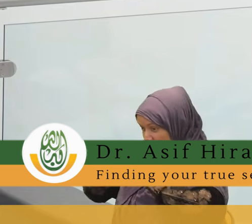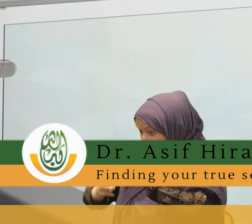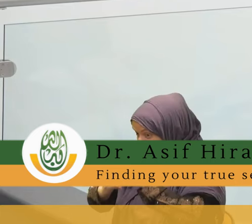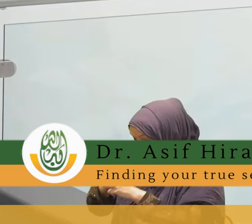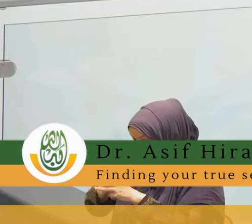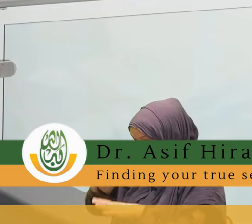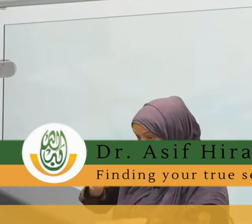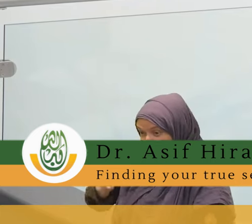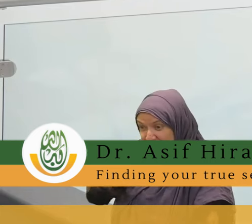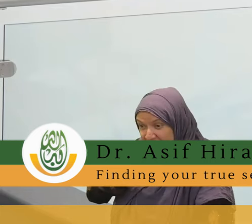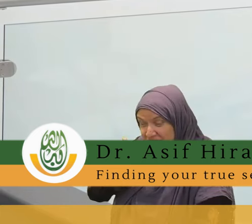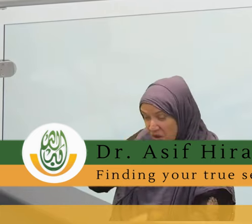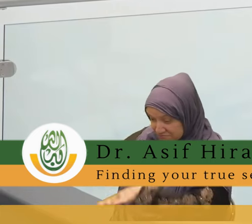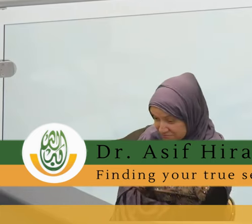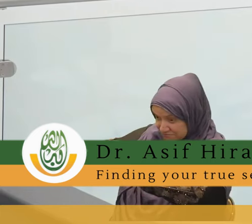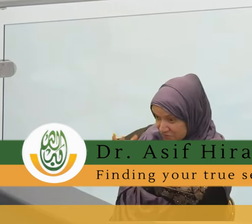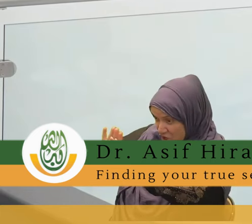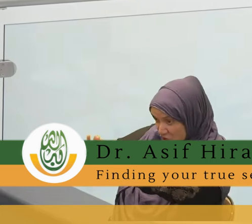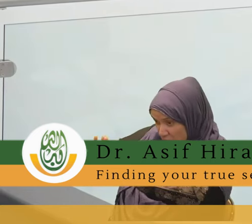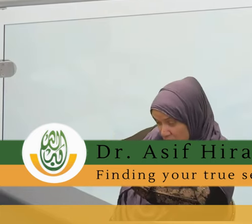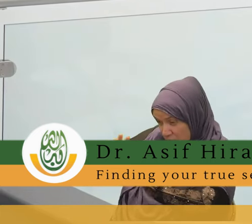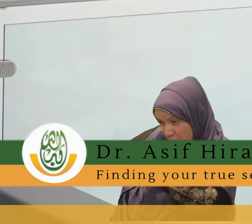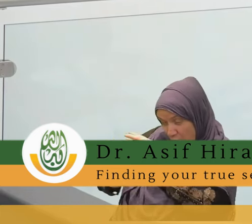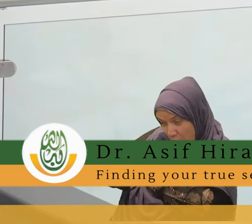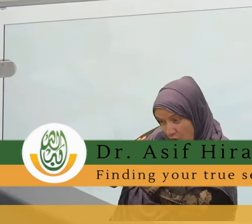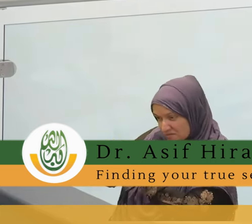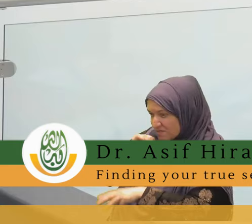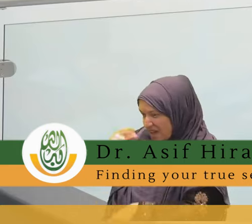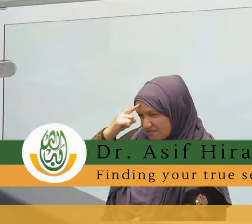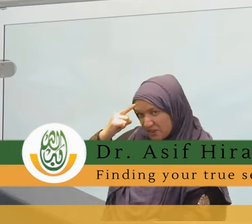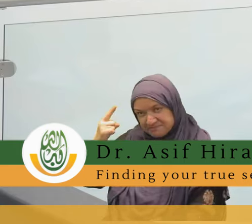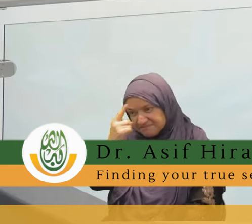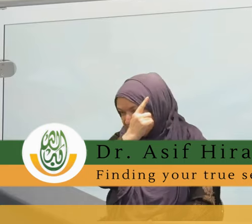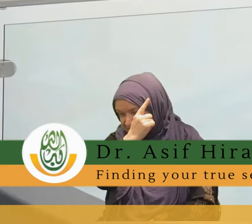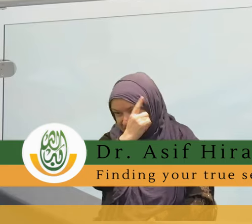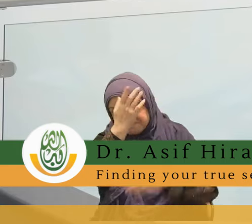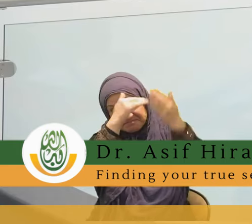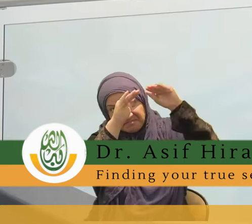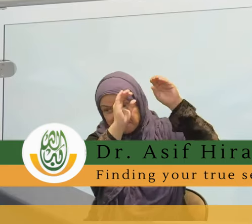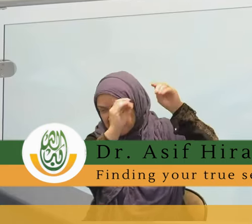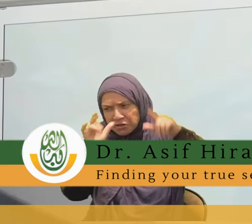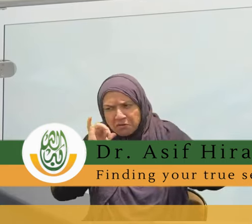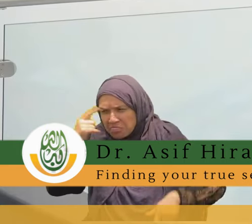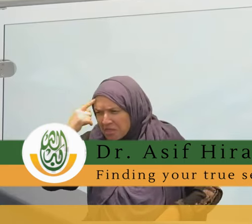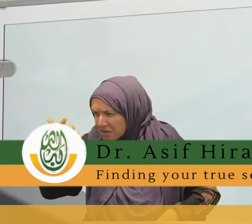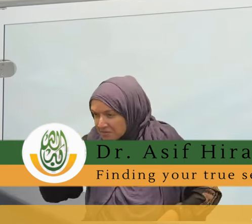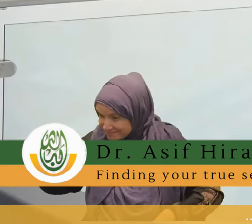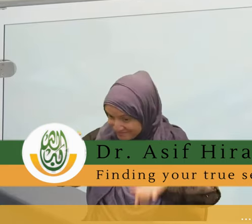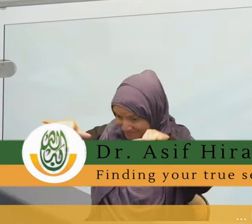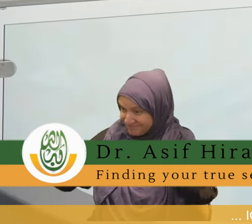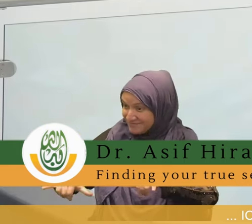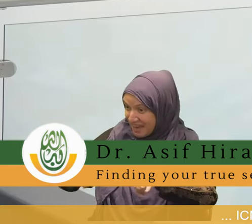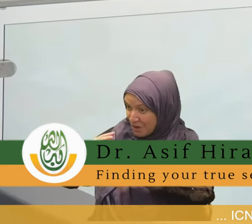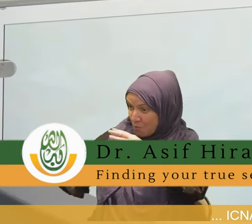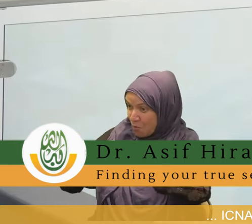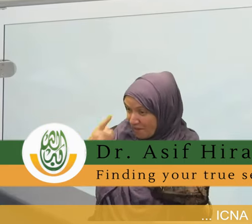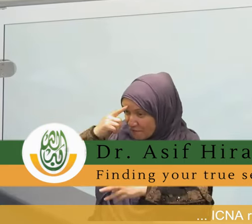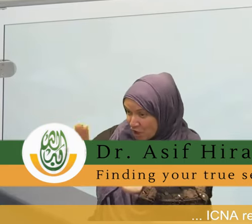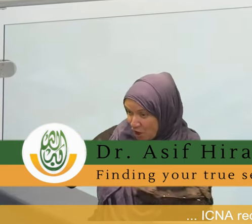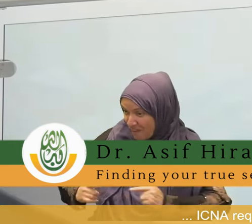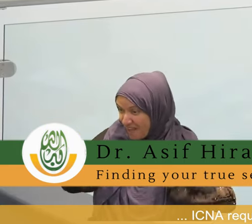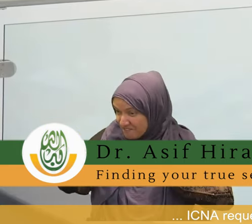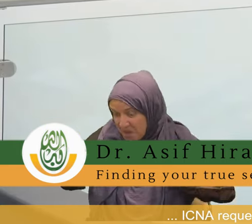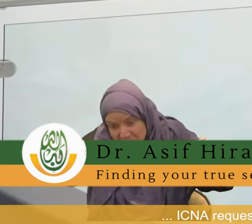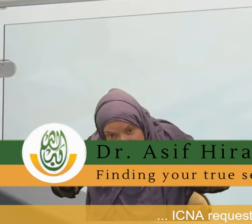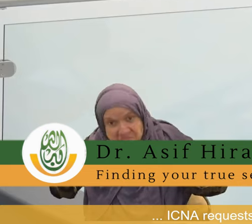human being, wants to become primary. Our centrality, our authority, our focus will